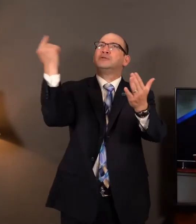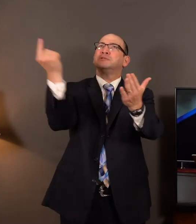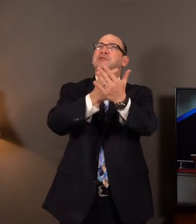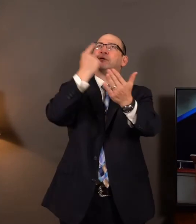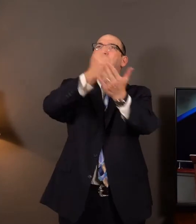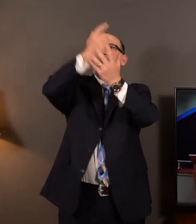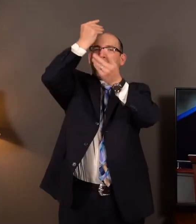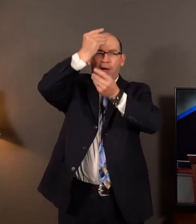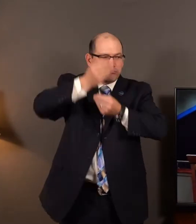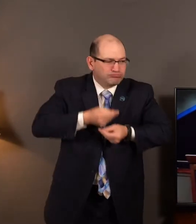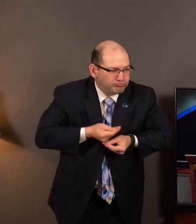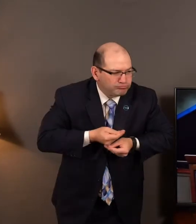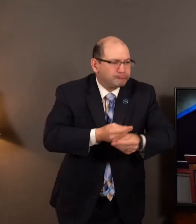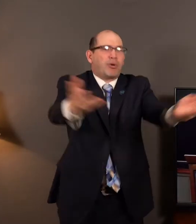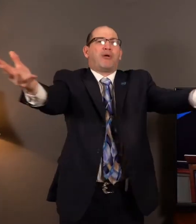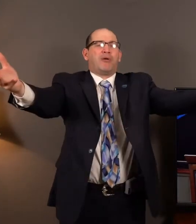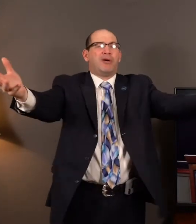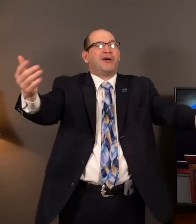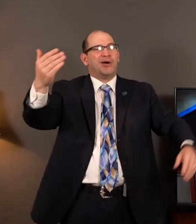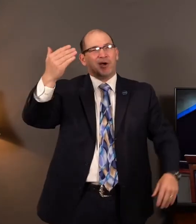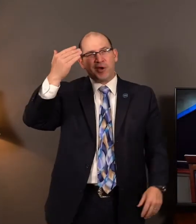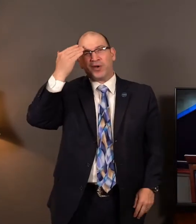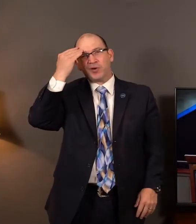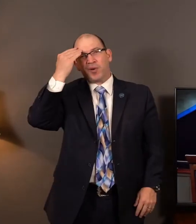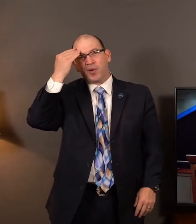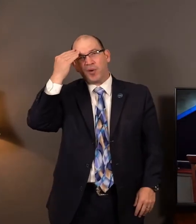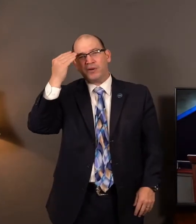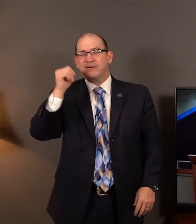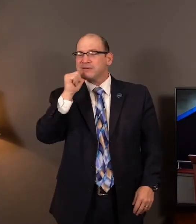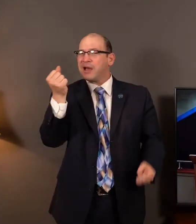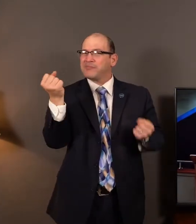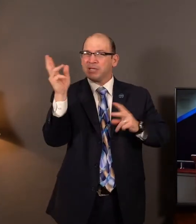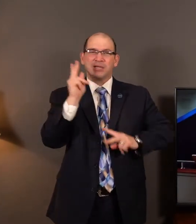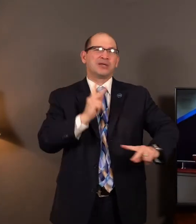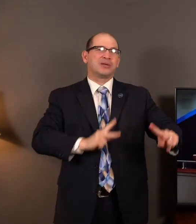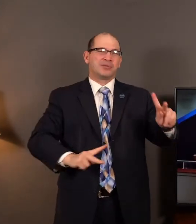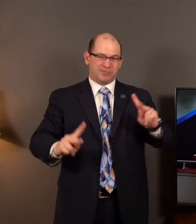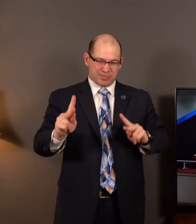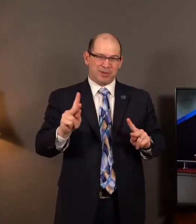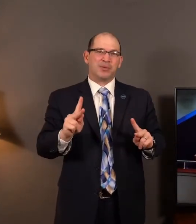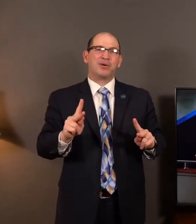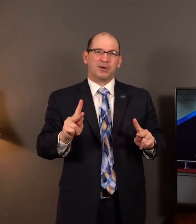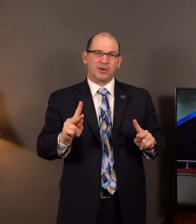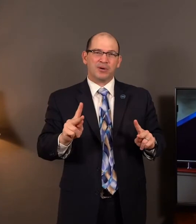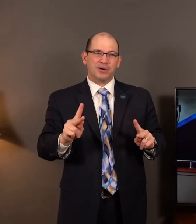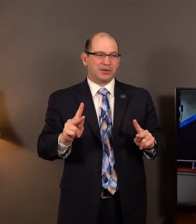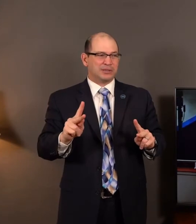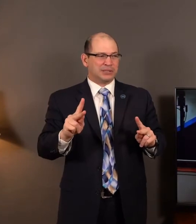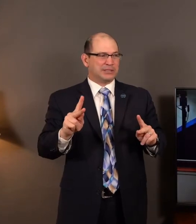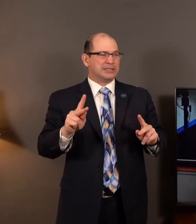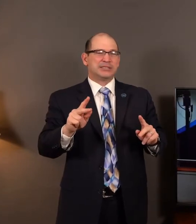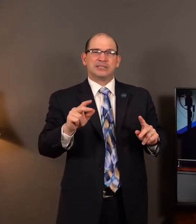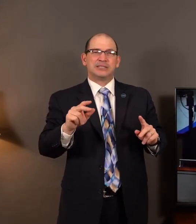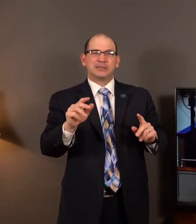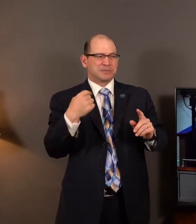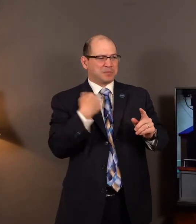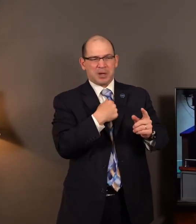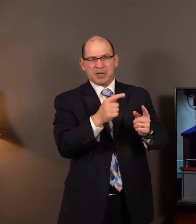Jesus Christ. And I know we're not seeing maybe as many people as we would see before COVID, but it might be a co-worker. It might be a neighbor.